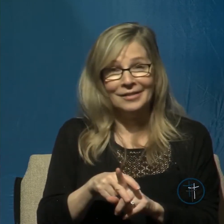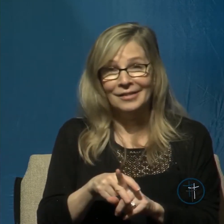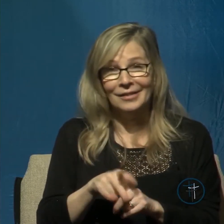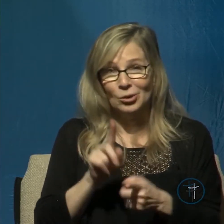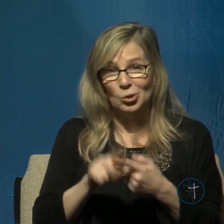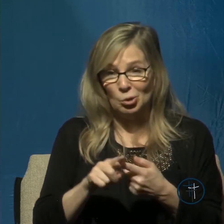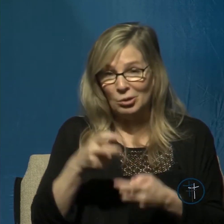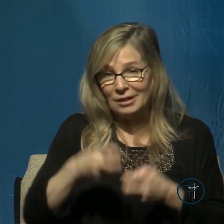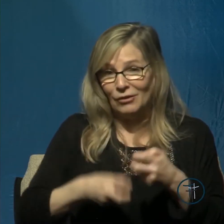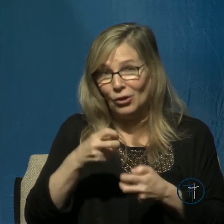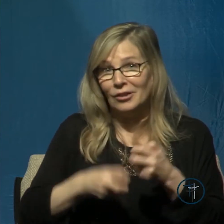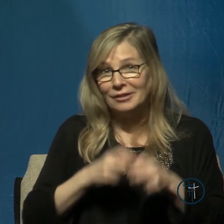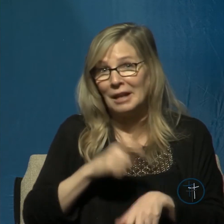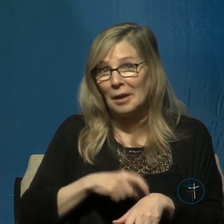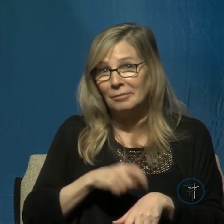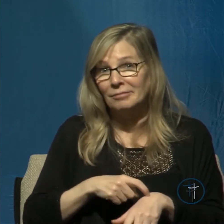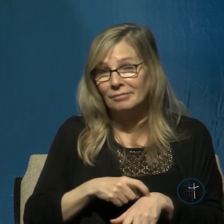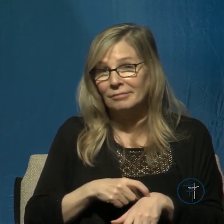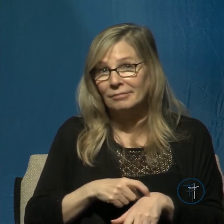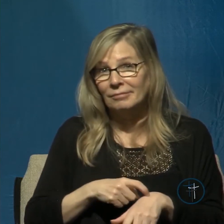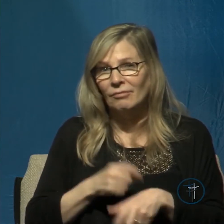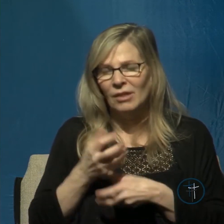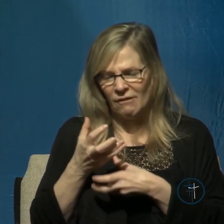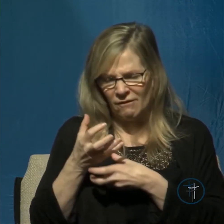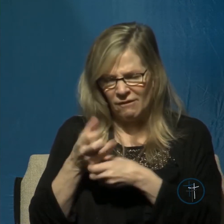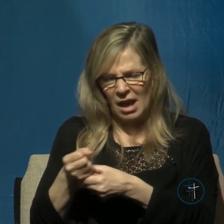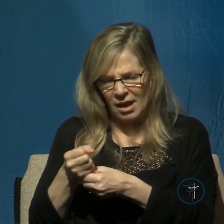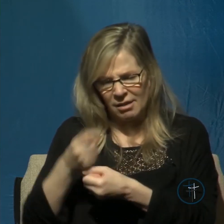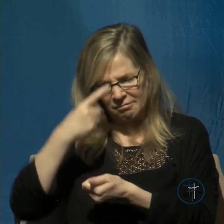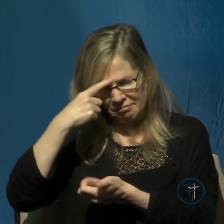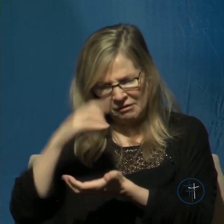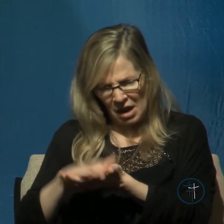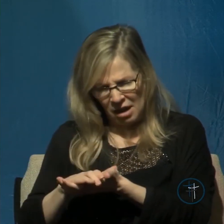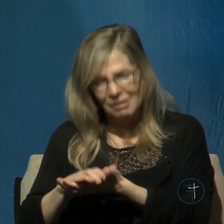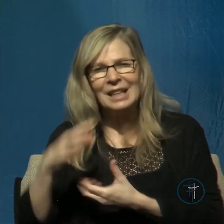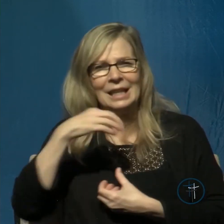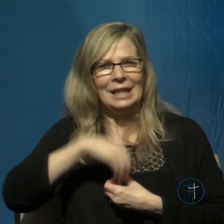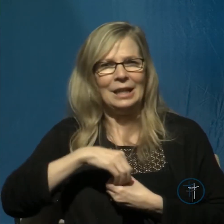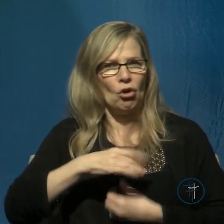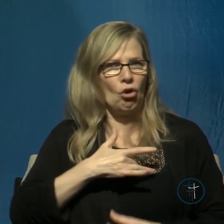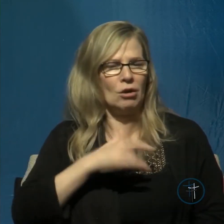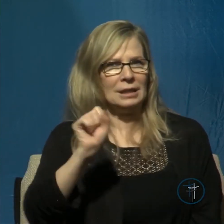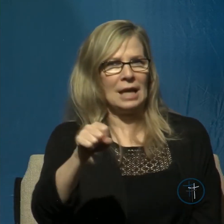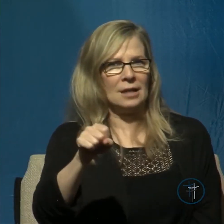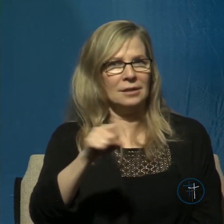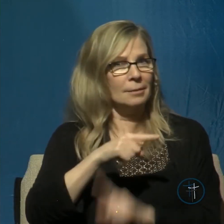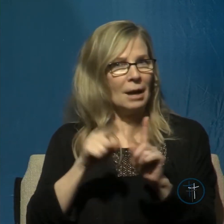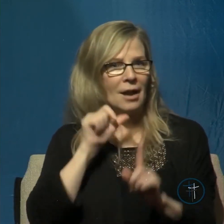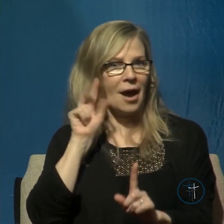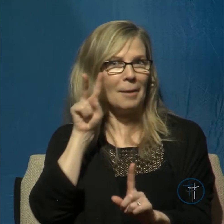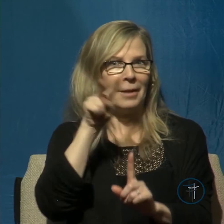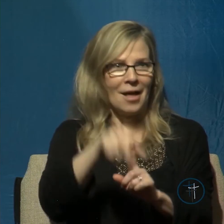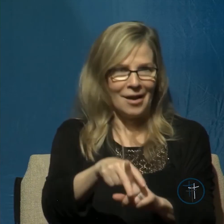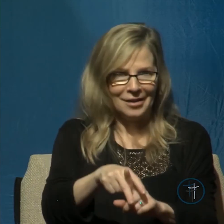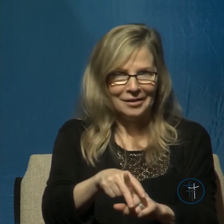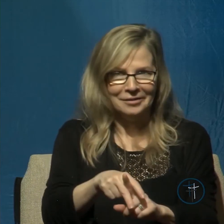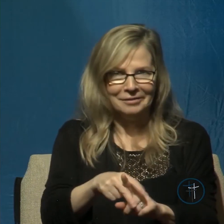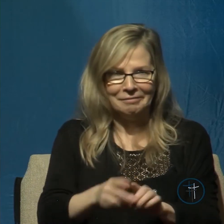our hearts but it's not being put into operation at the moment in his